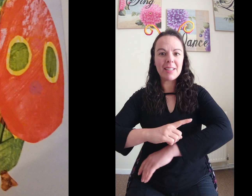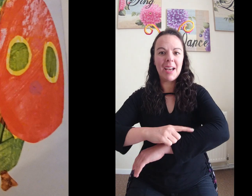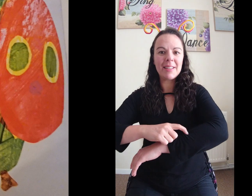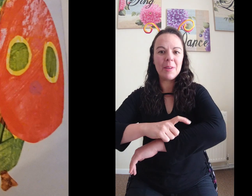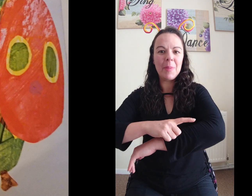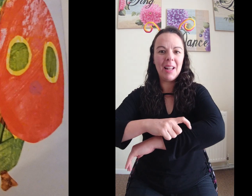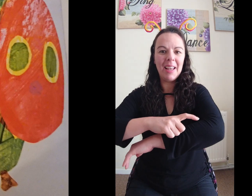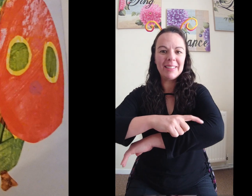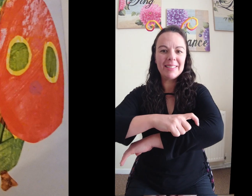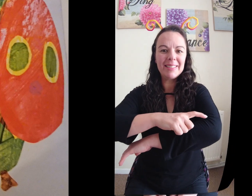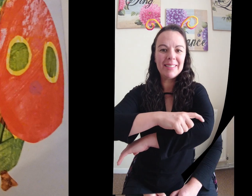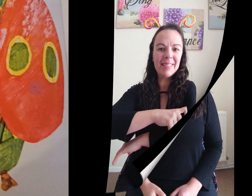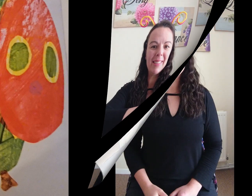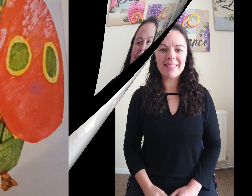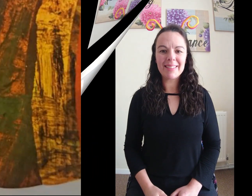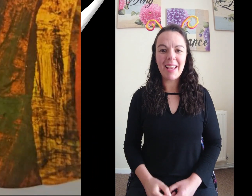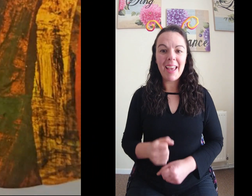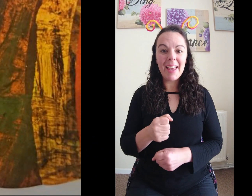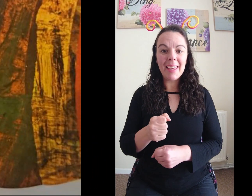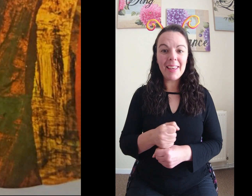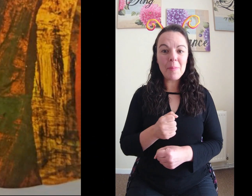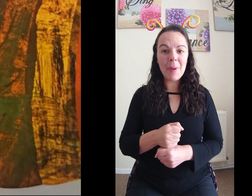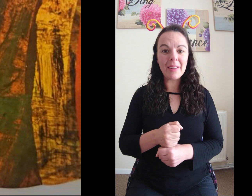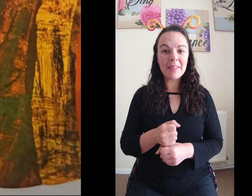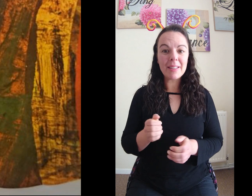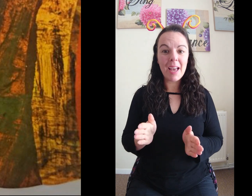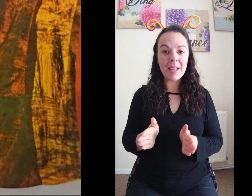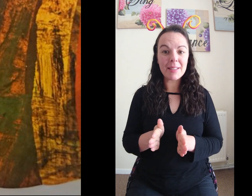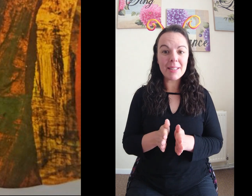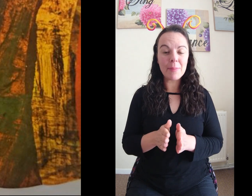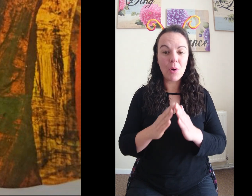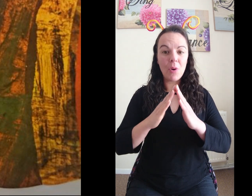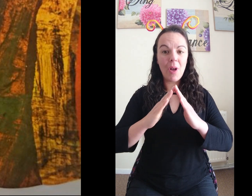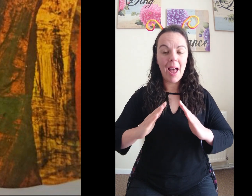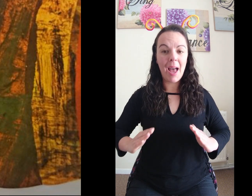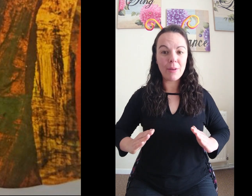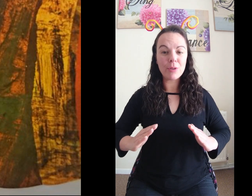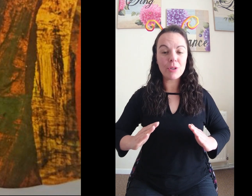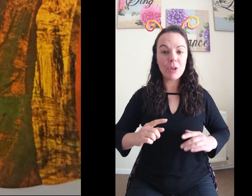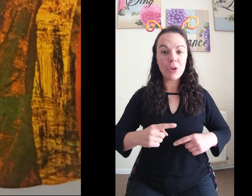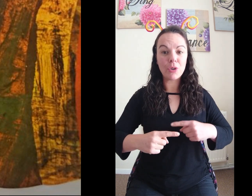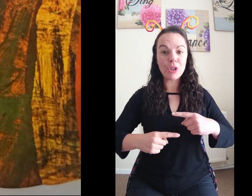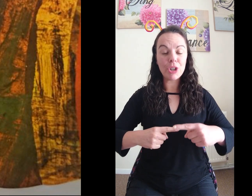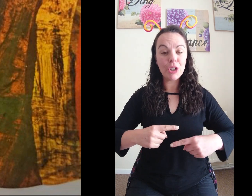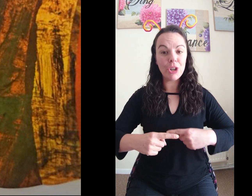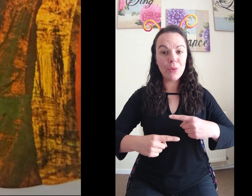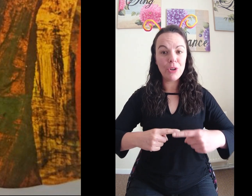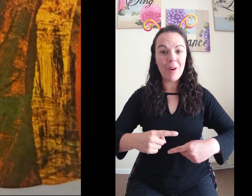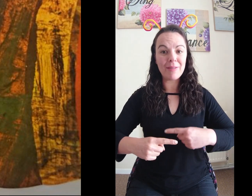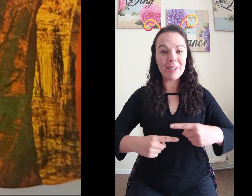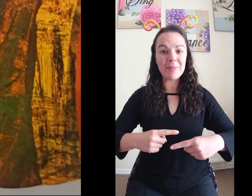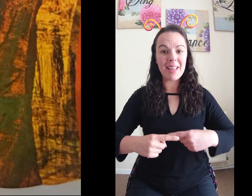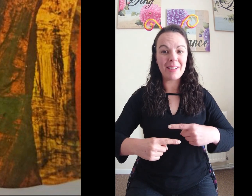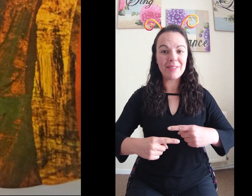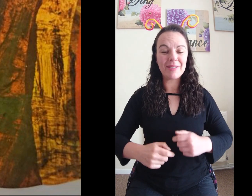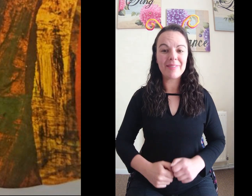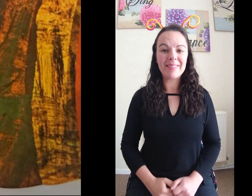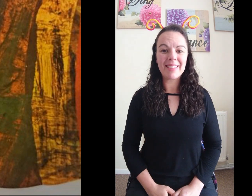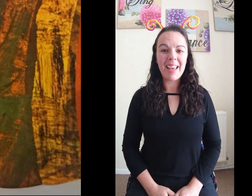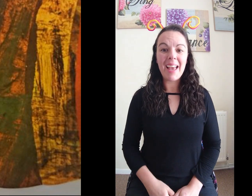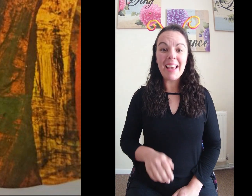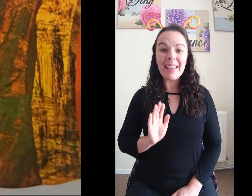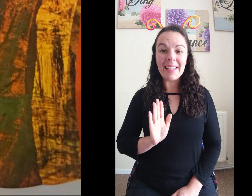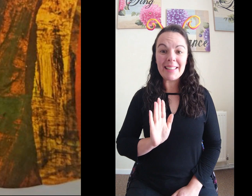caterpillar. He built a small house called a cocoon around himself.